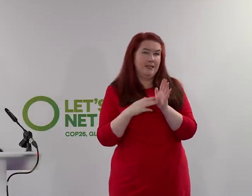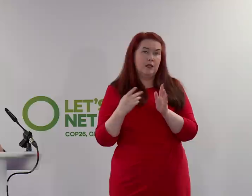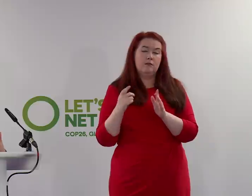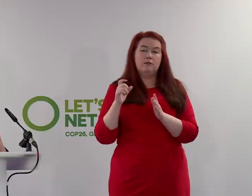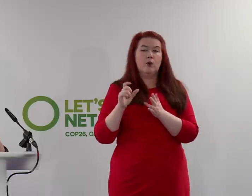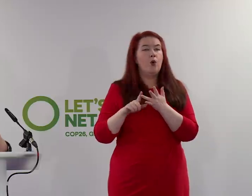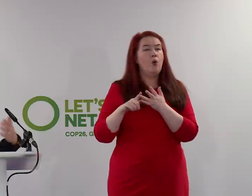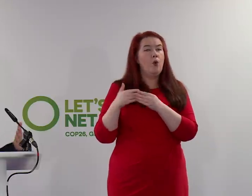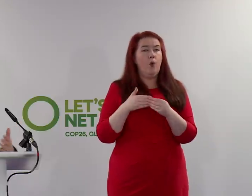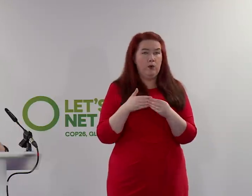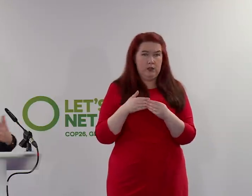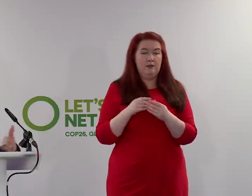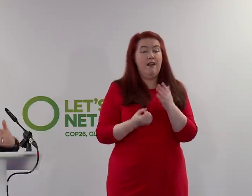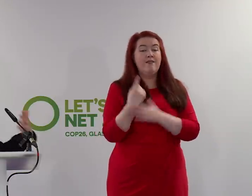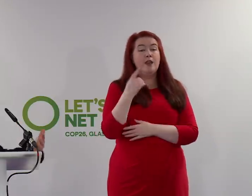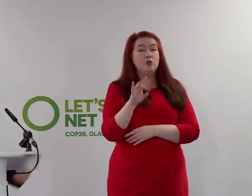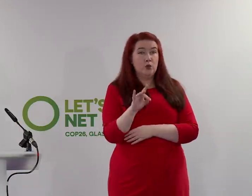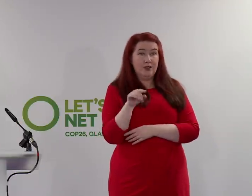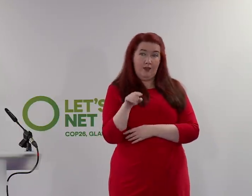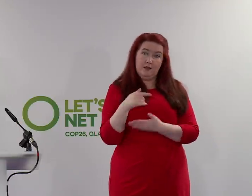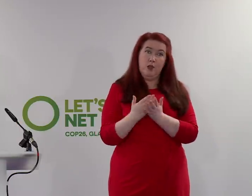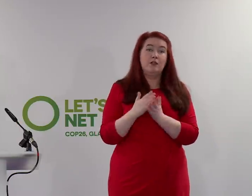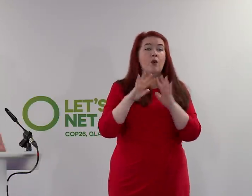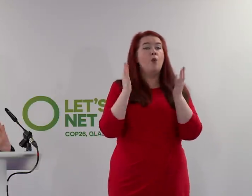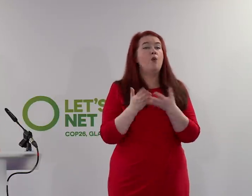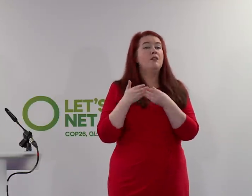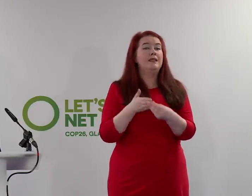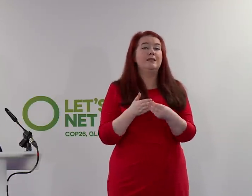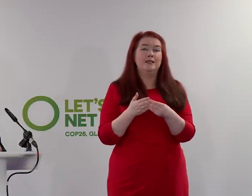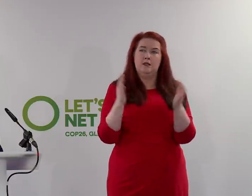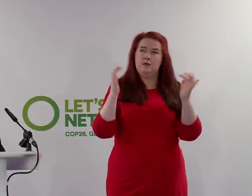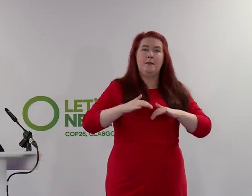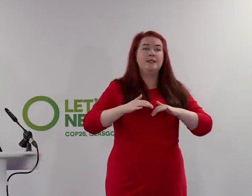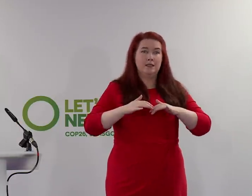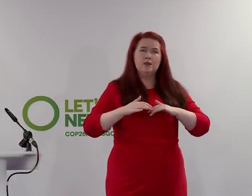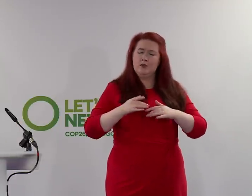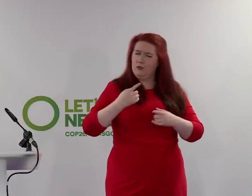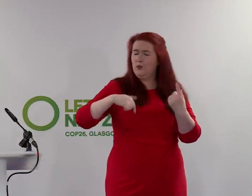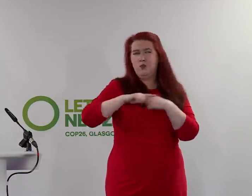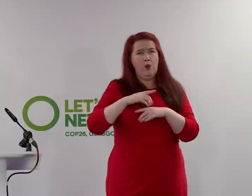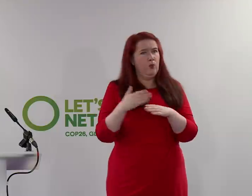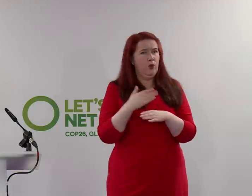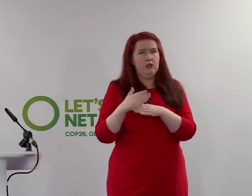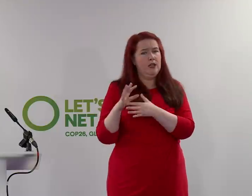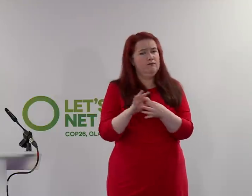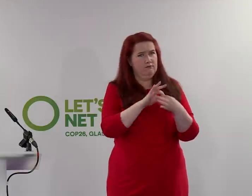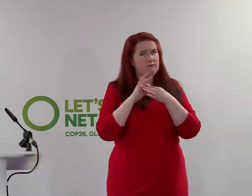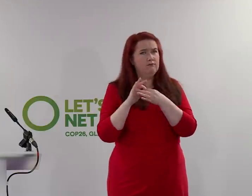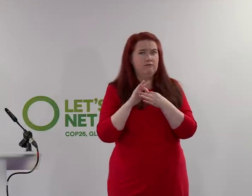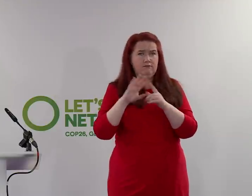an event on Tuesday as part of the World Leaders Summit, for example. So very much we're all working here to